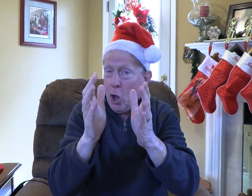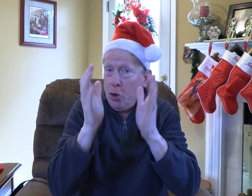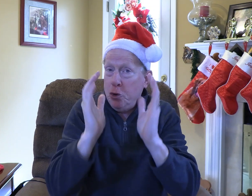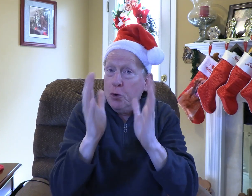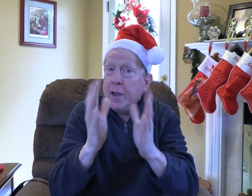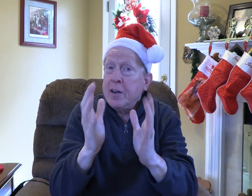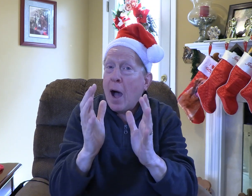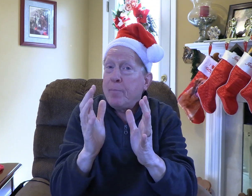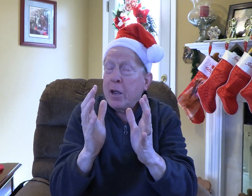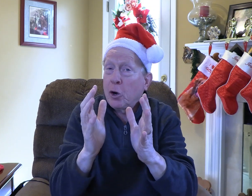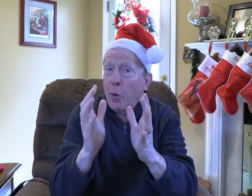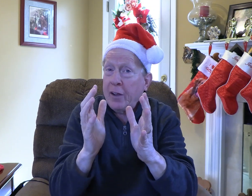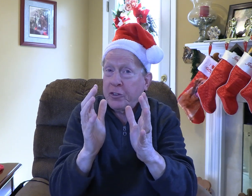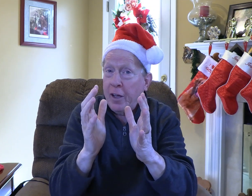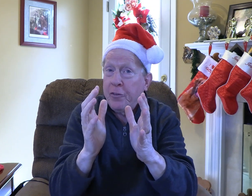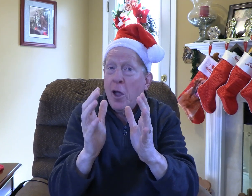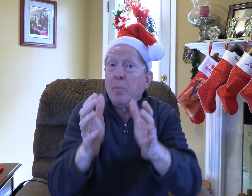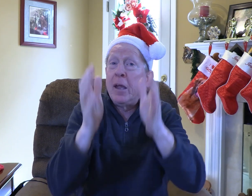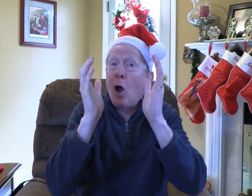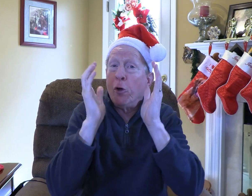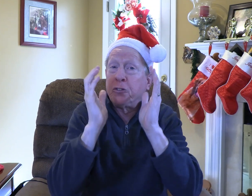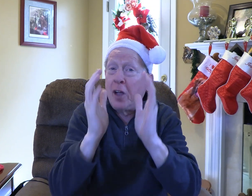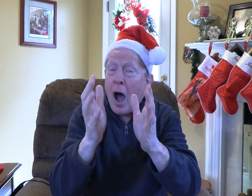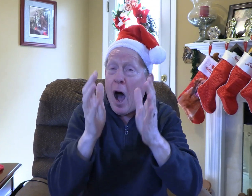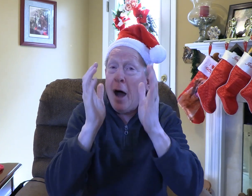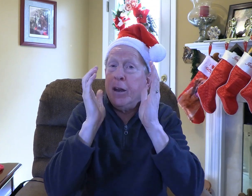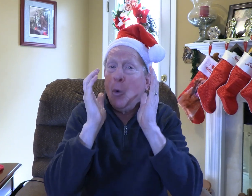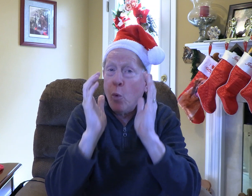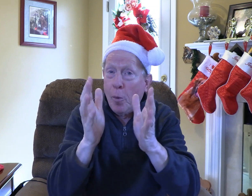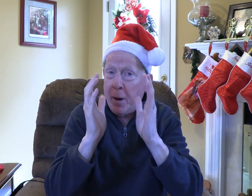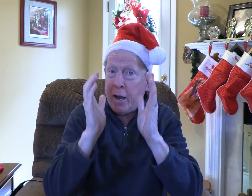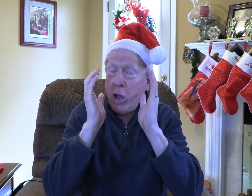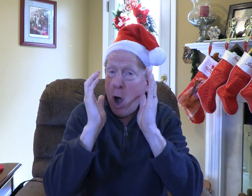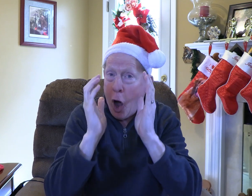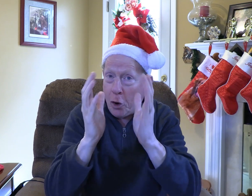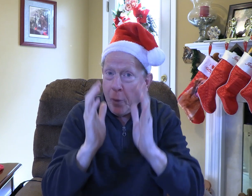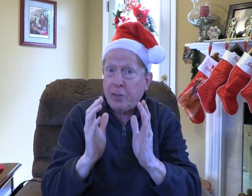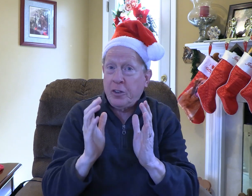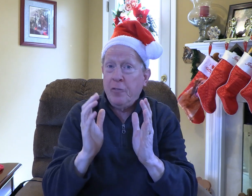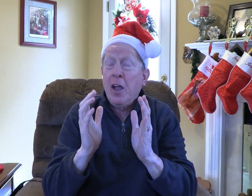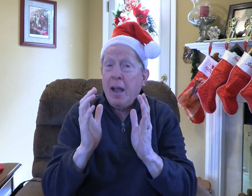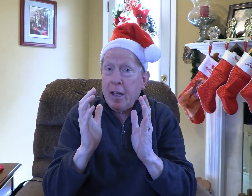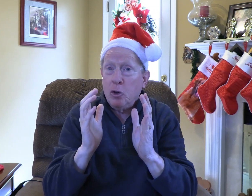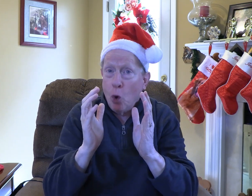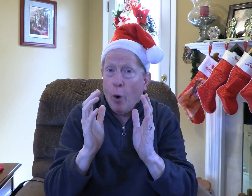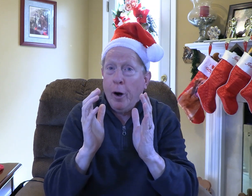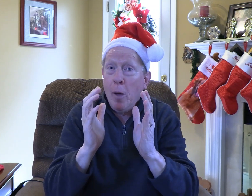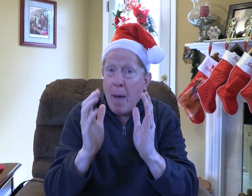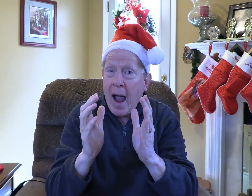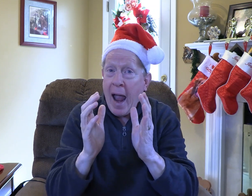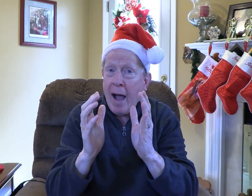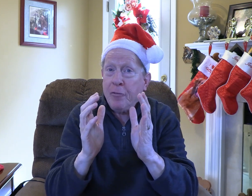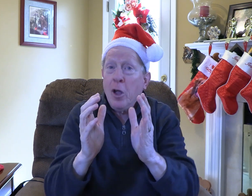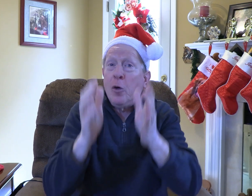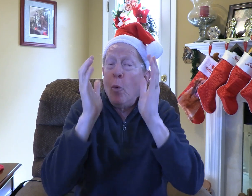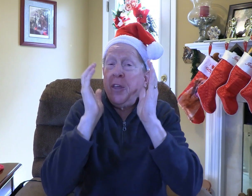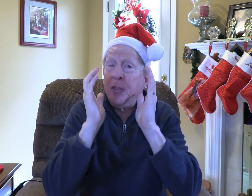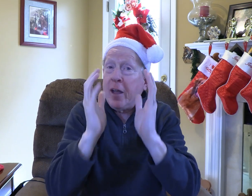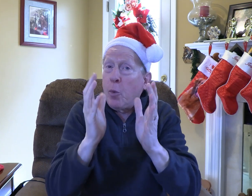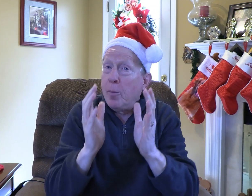You need not be aggressive because God will be aggressive in your behalf. We think we're